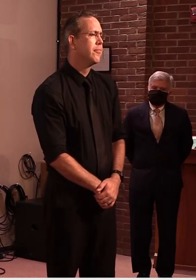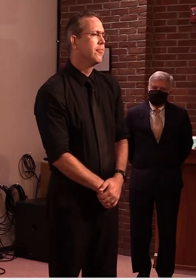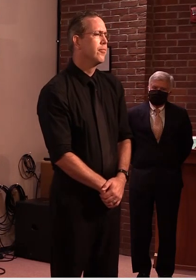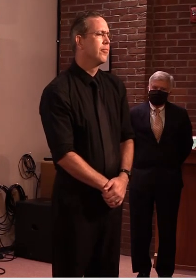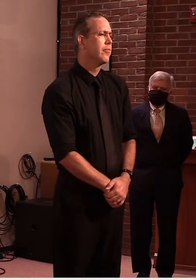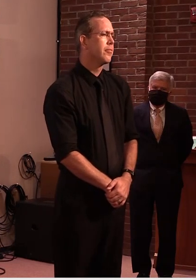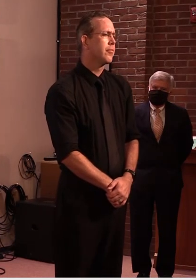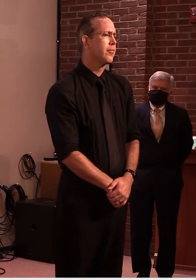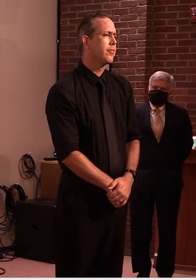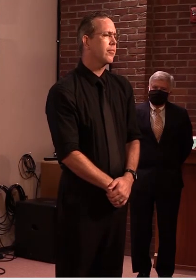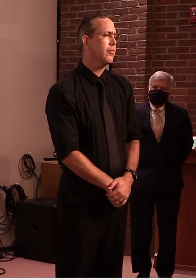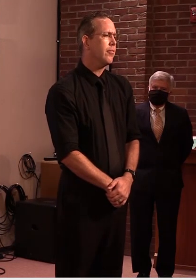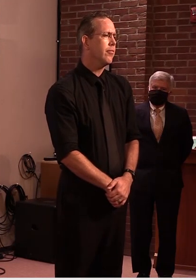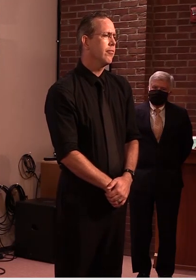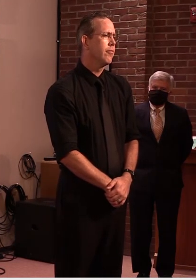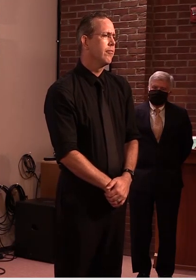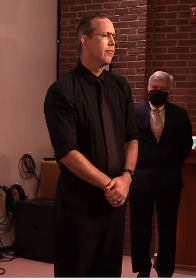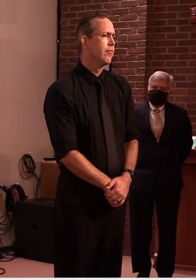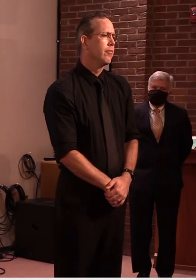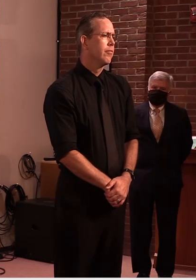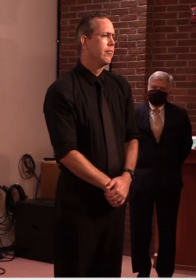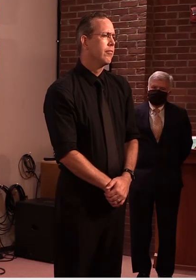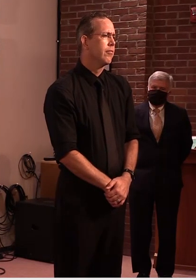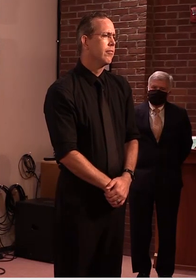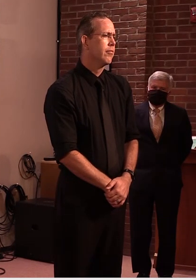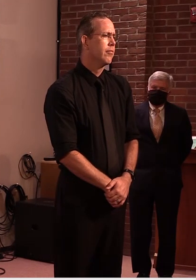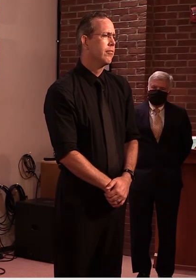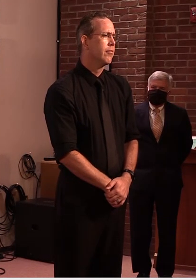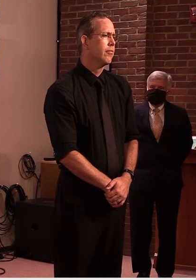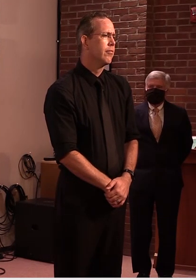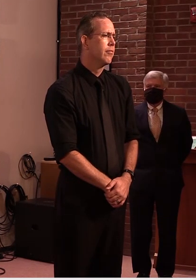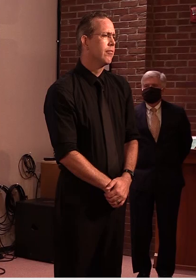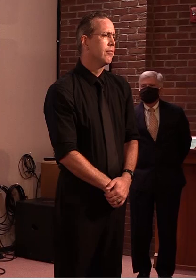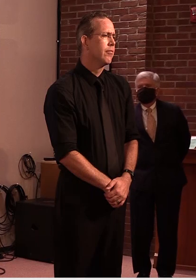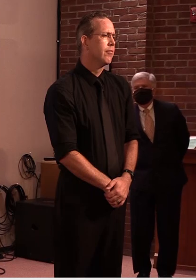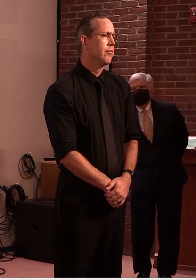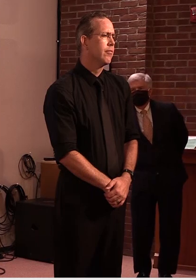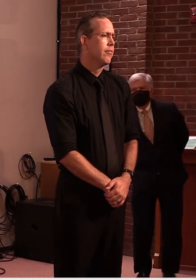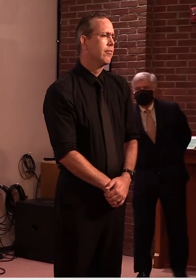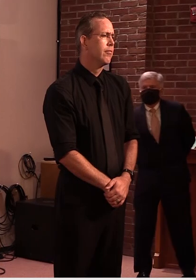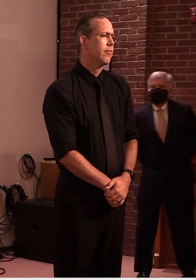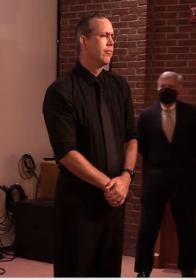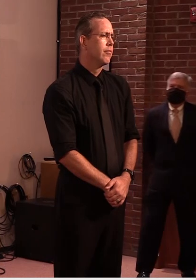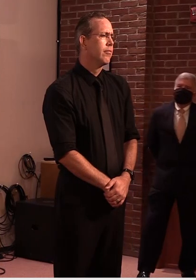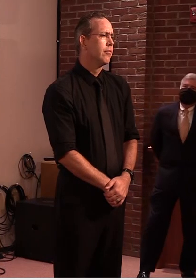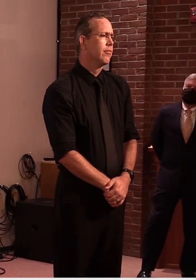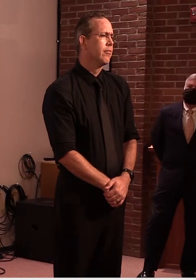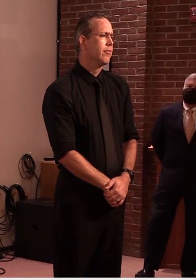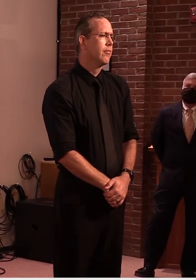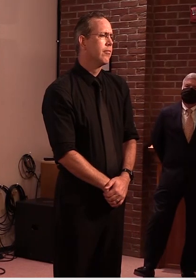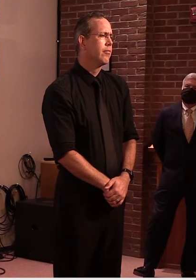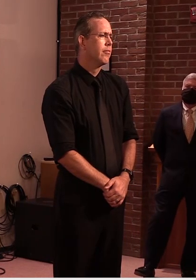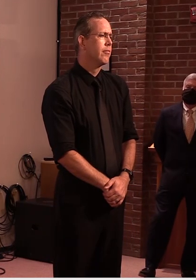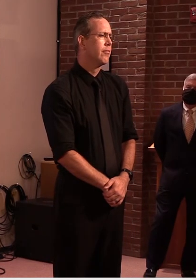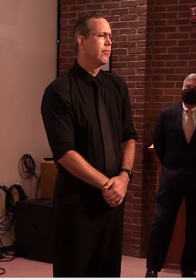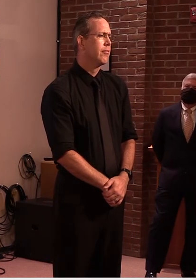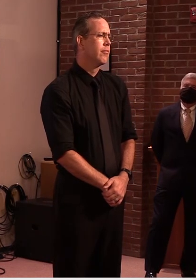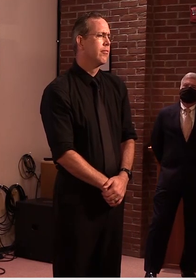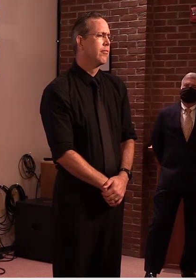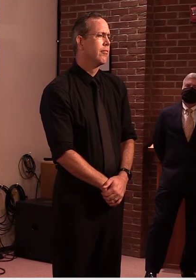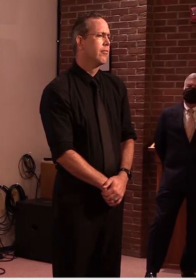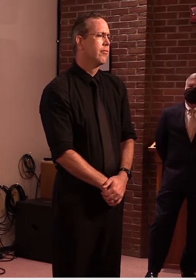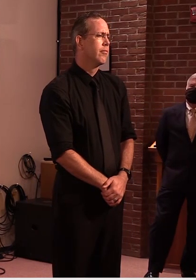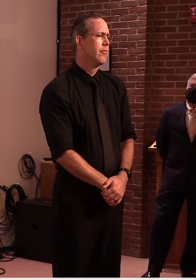to 100 cases per million which is uh basically four times more strict than vermont um